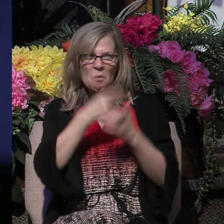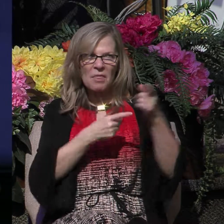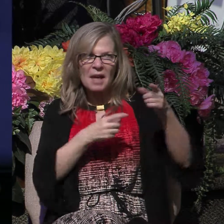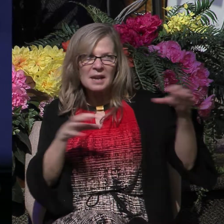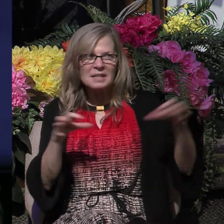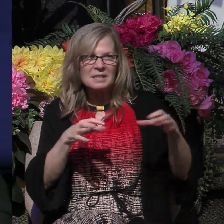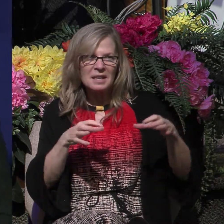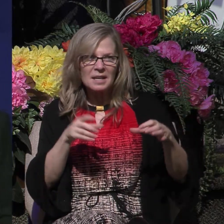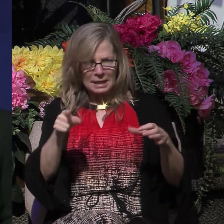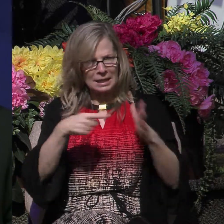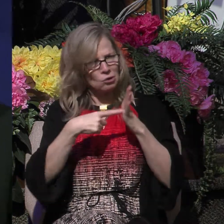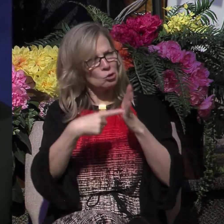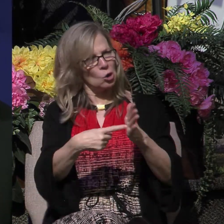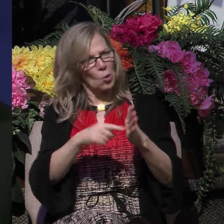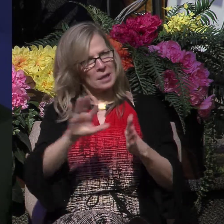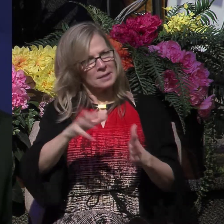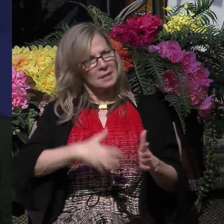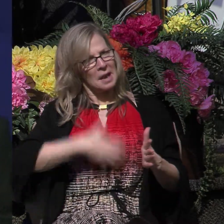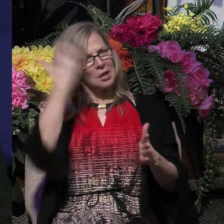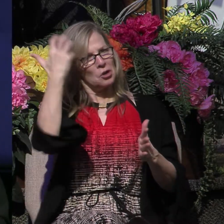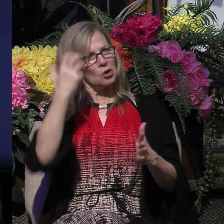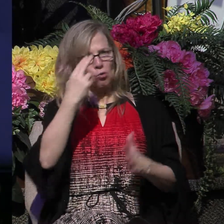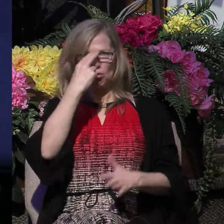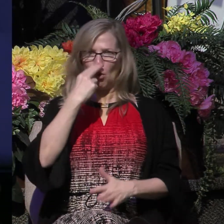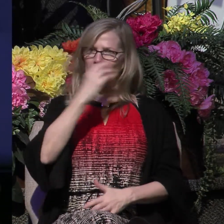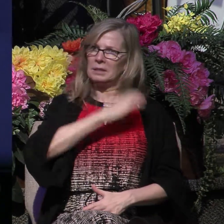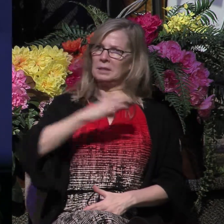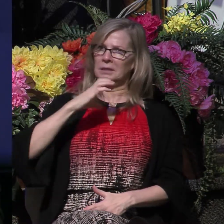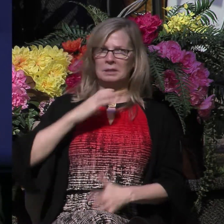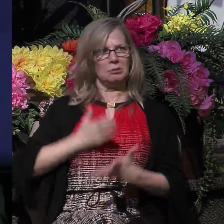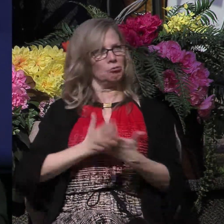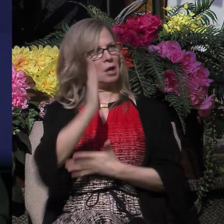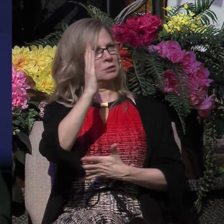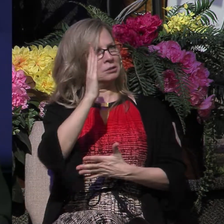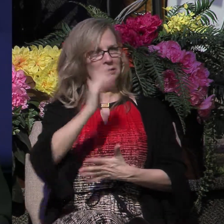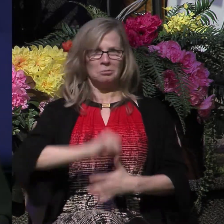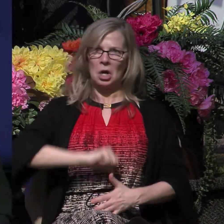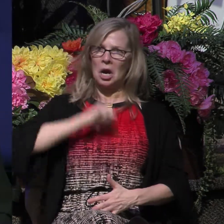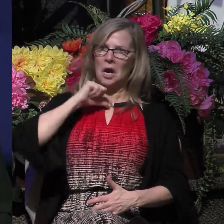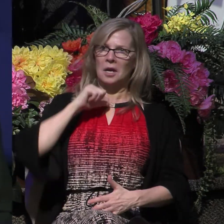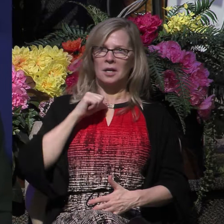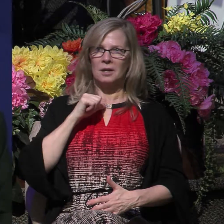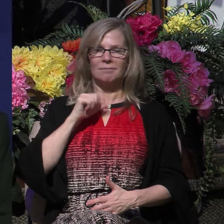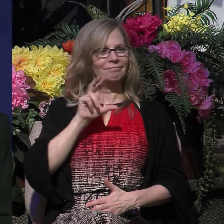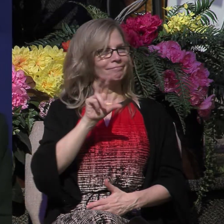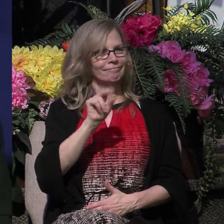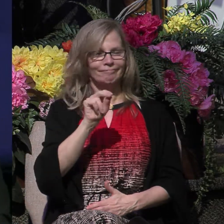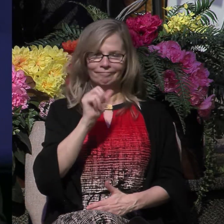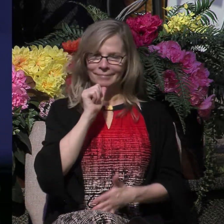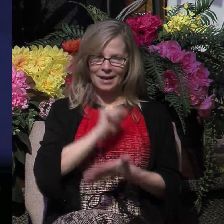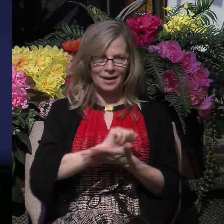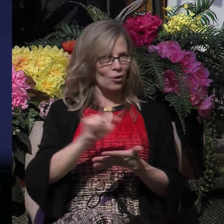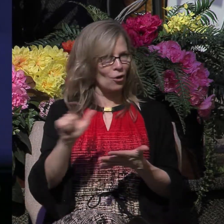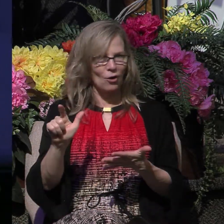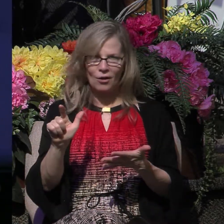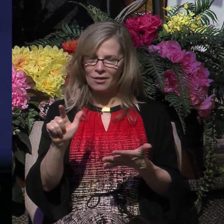this a display of his Roman citizen pride? Not at all? None of these things.